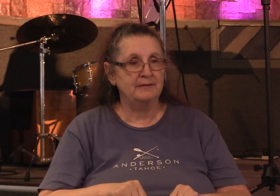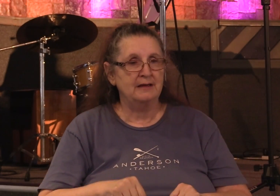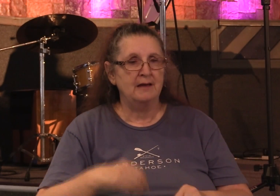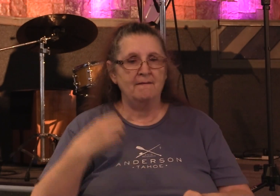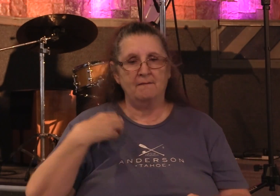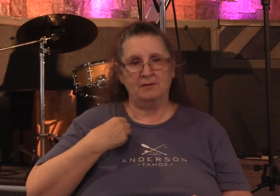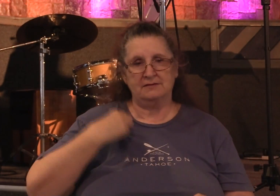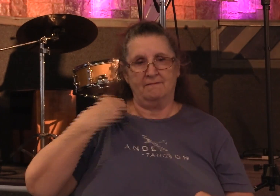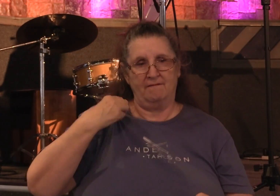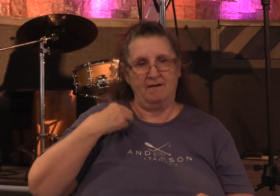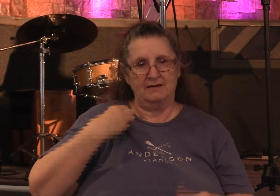thing.